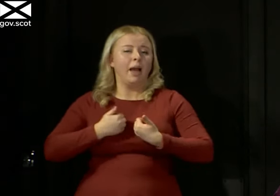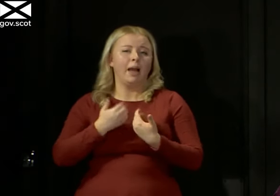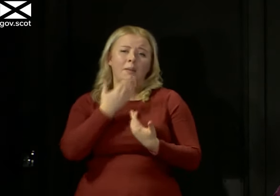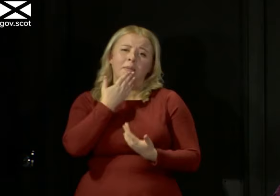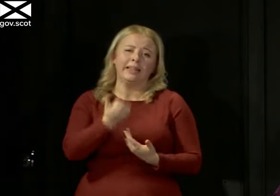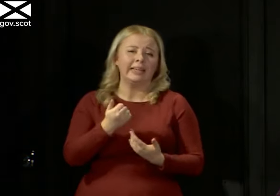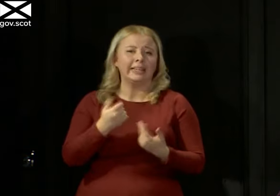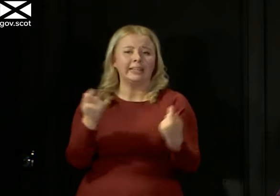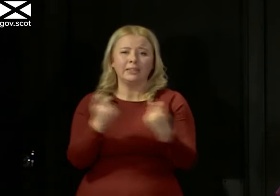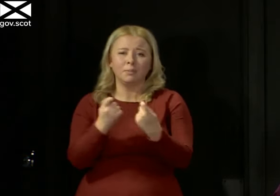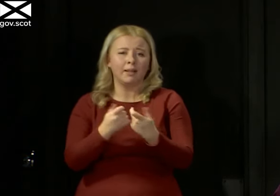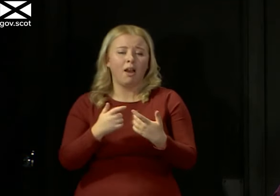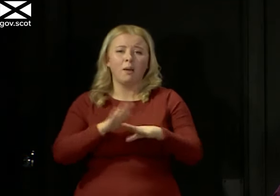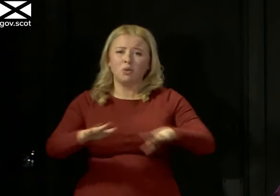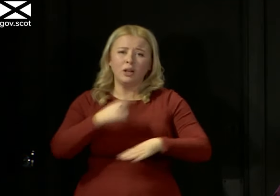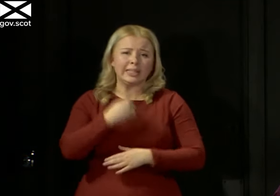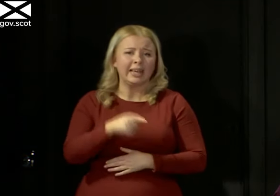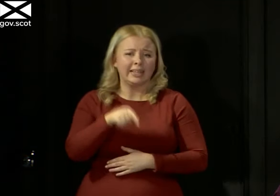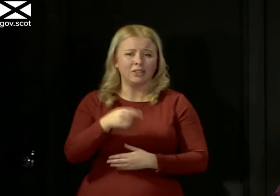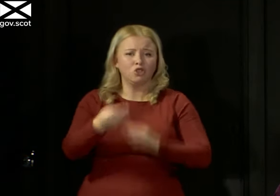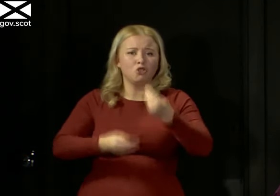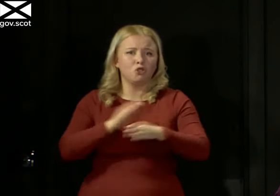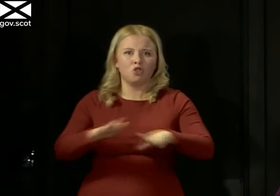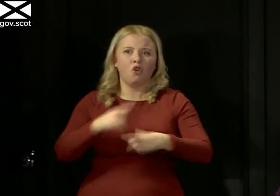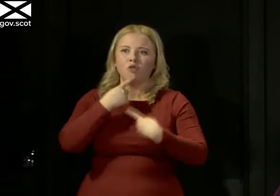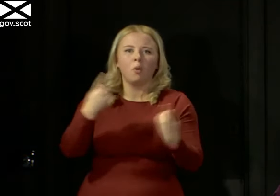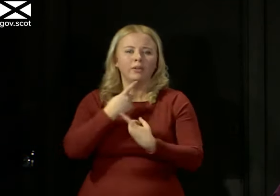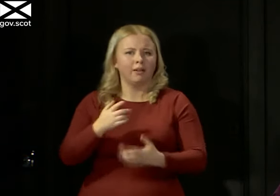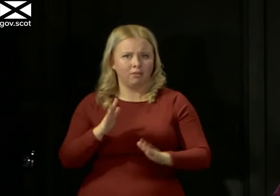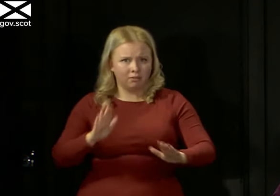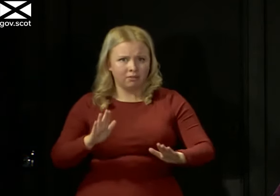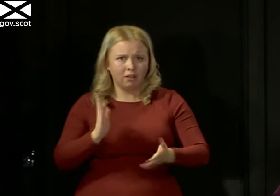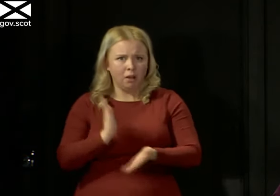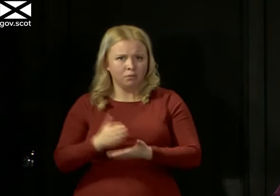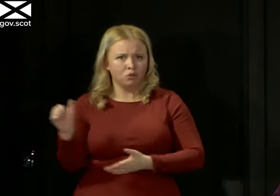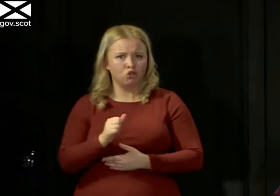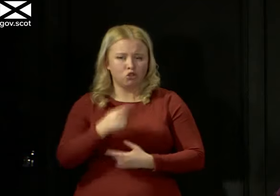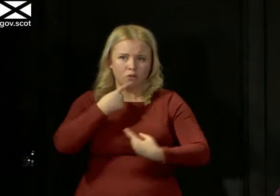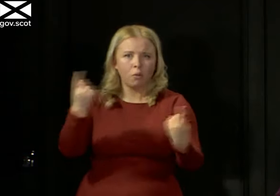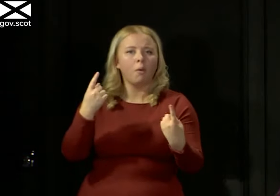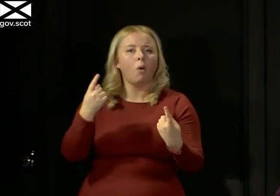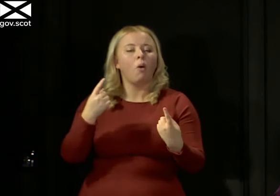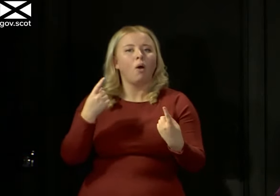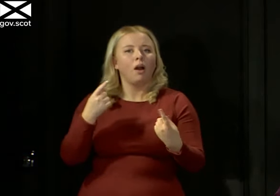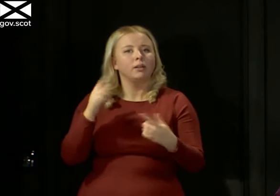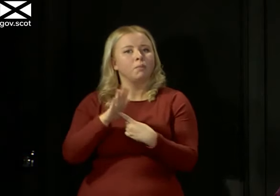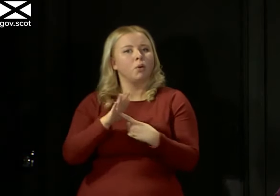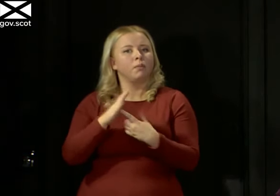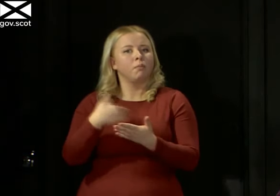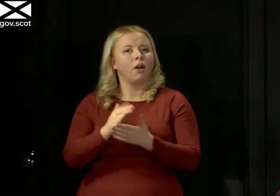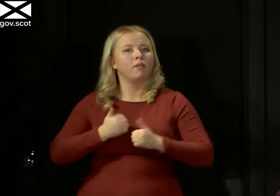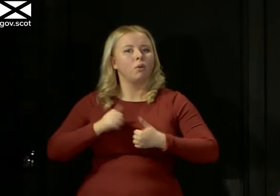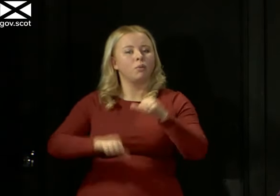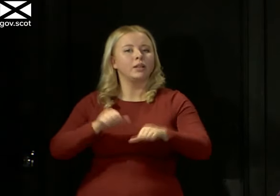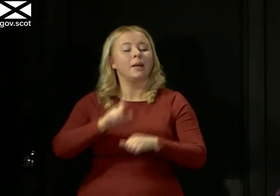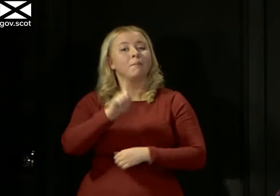I'm not for a second suggesting that these stories shouldn't be reported. Of course they should. It's a really important part of the whole process we're going through right now.